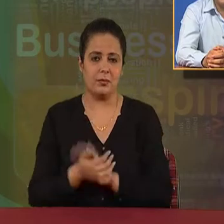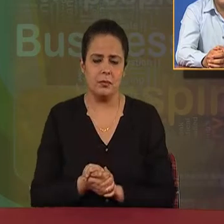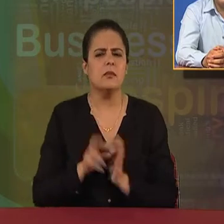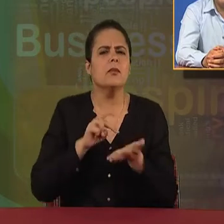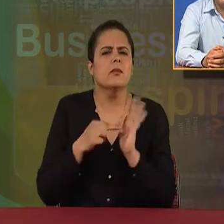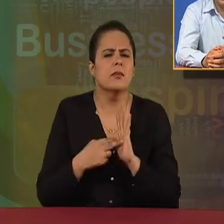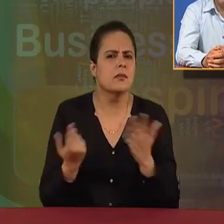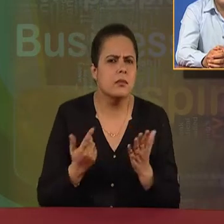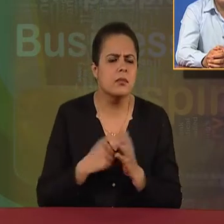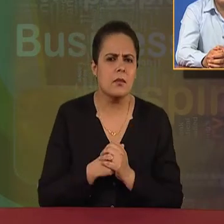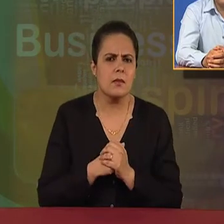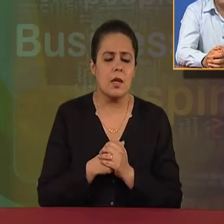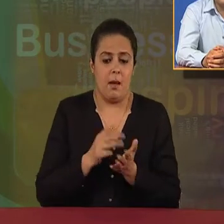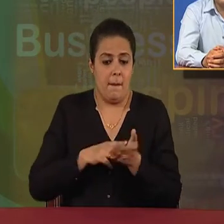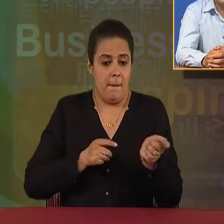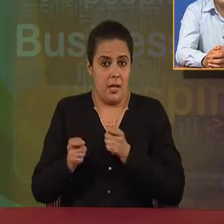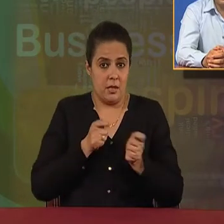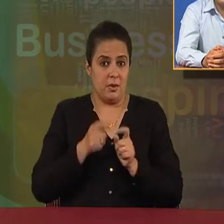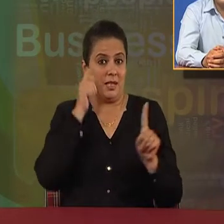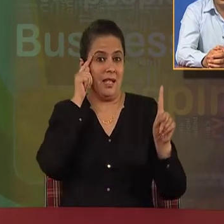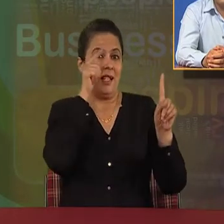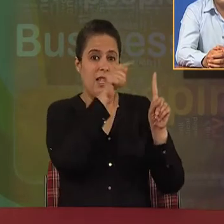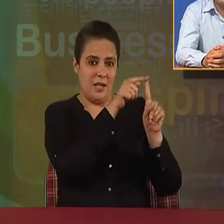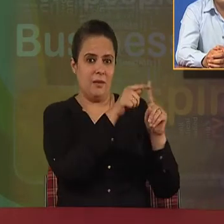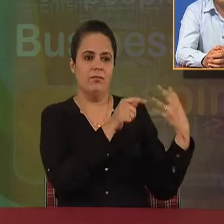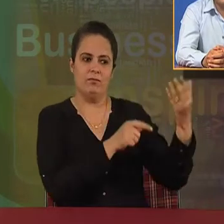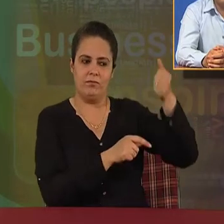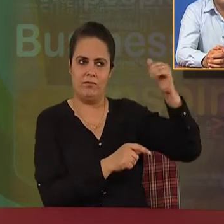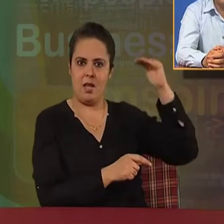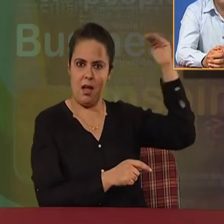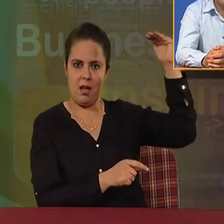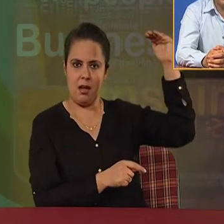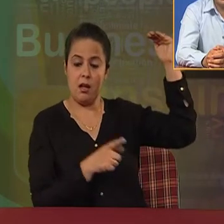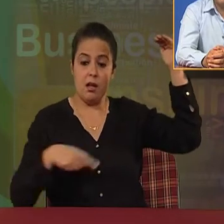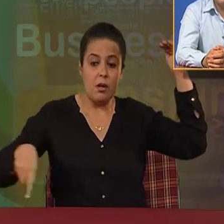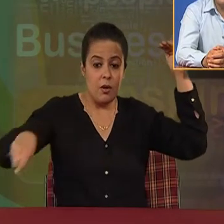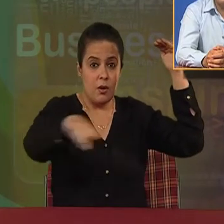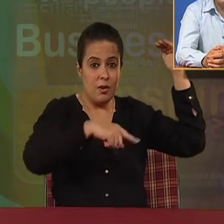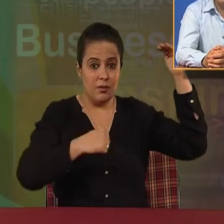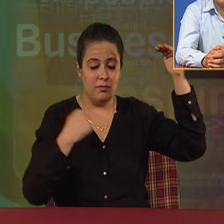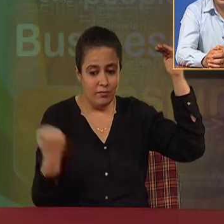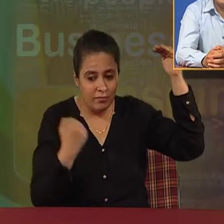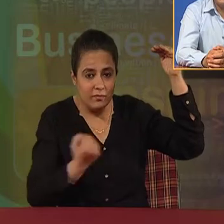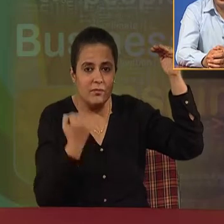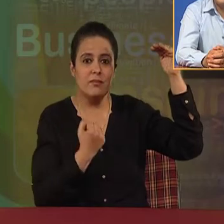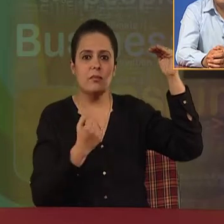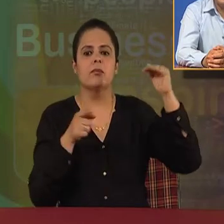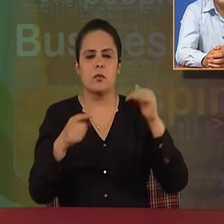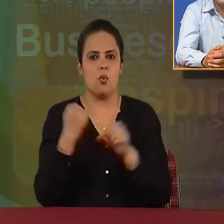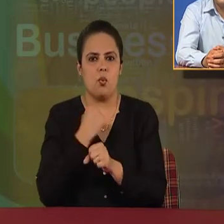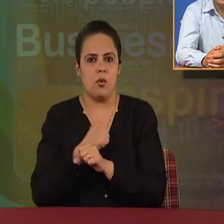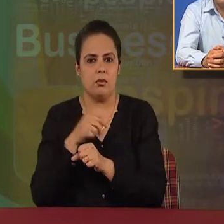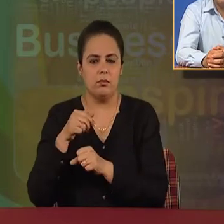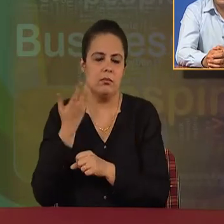It means management put the goals on a particular level that may be increasing the production, as I